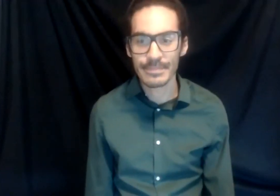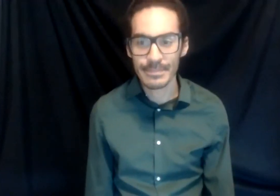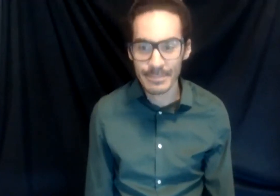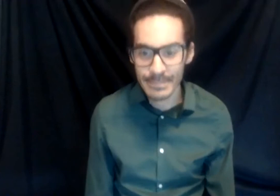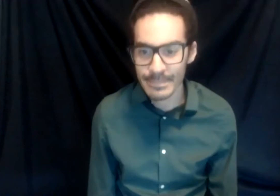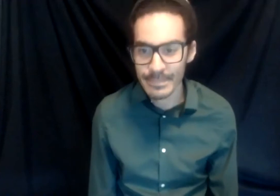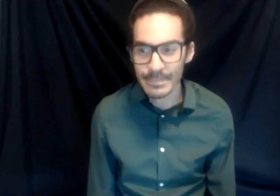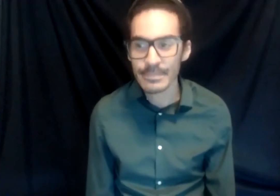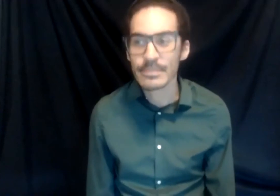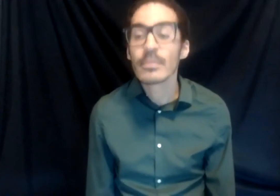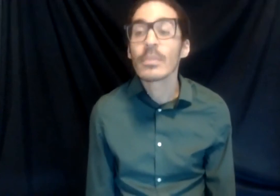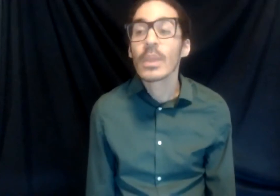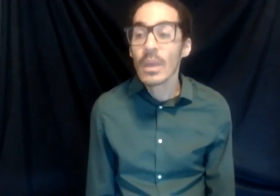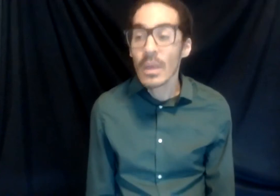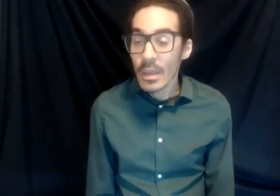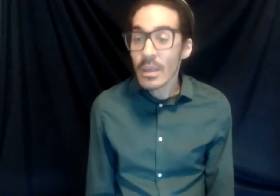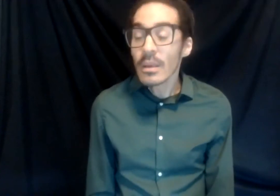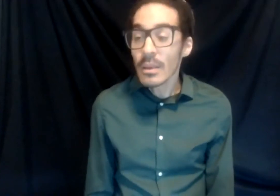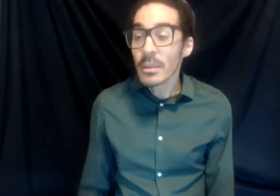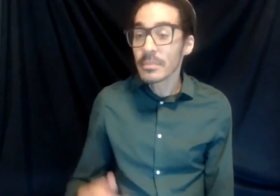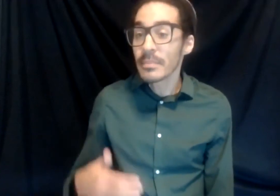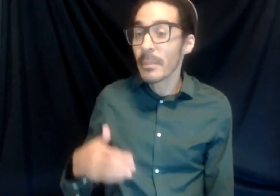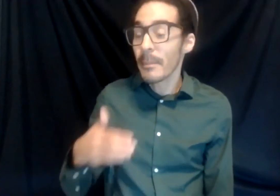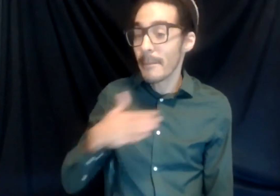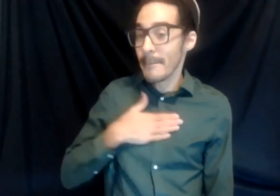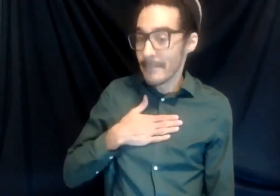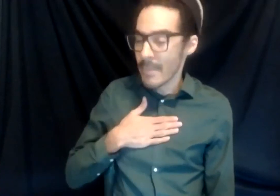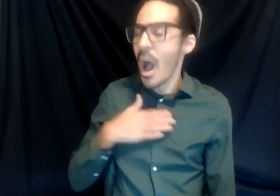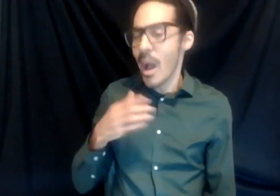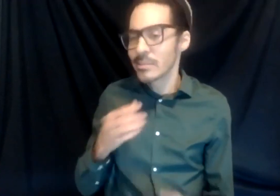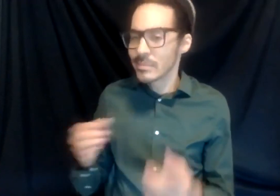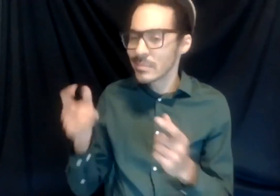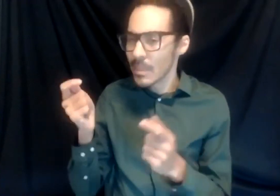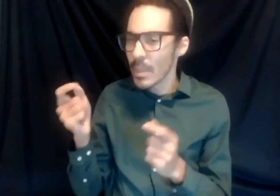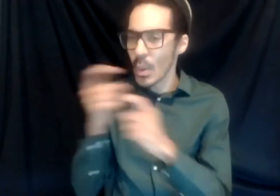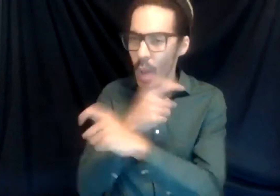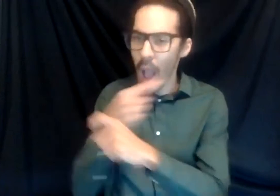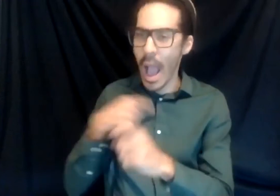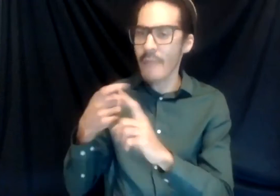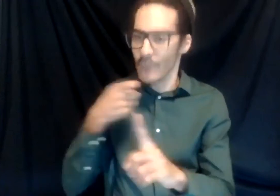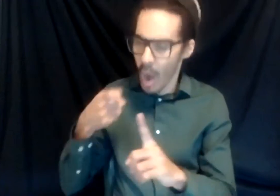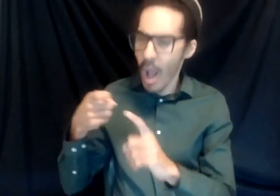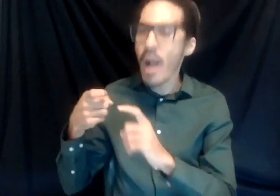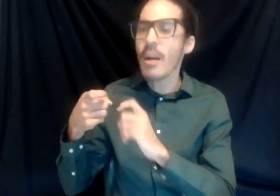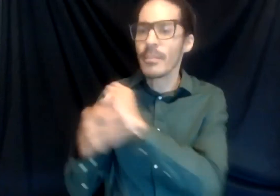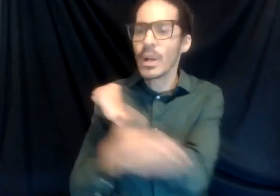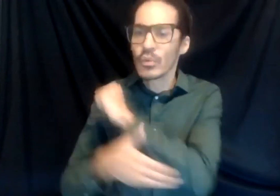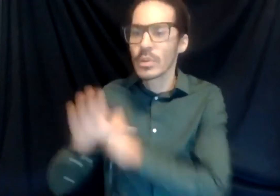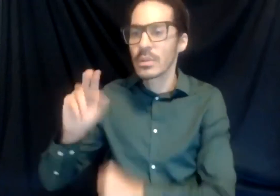So, I mean, mine's a little bit, slightly complicated, because I'm originally from Nigeria, but I've been to different countries, but my dad's a different